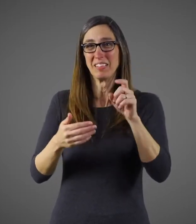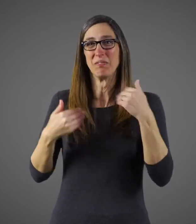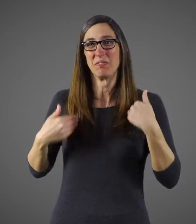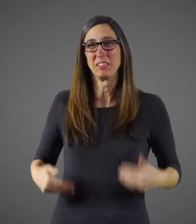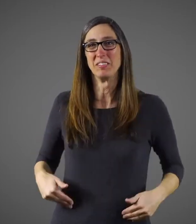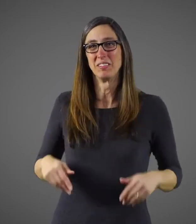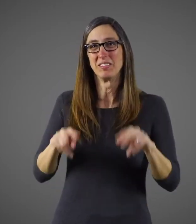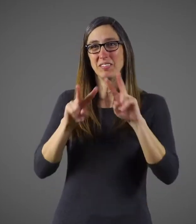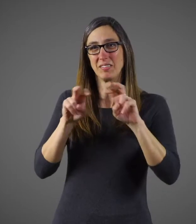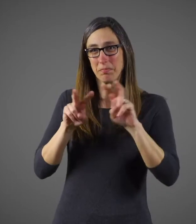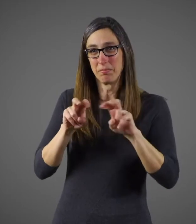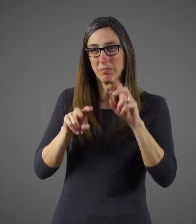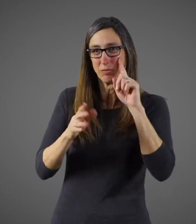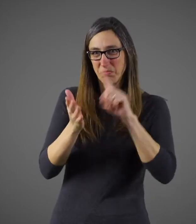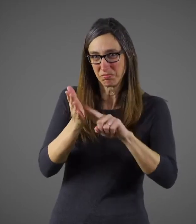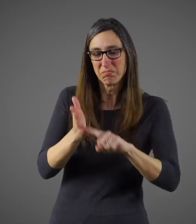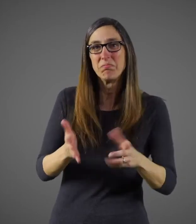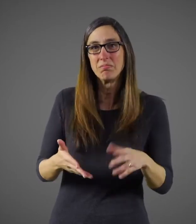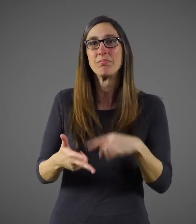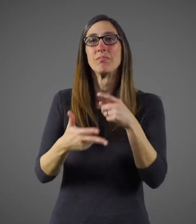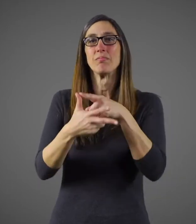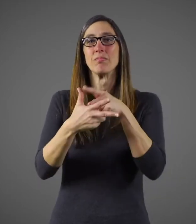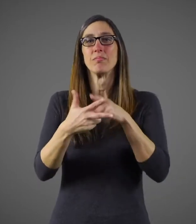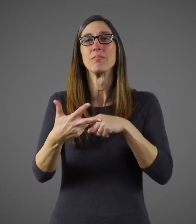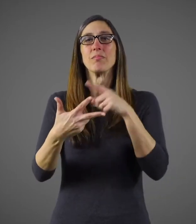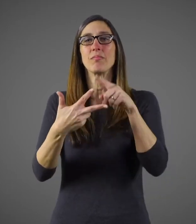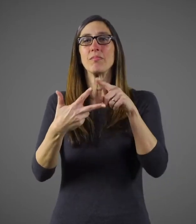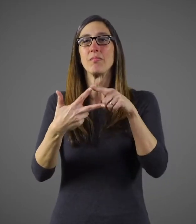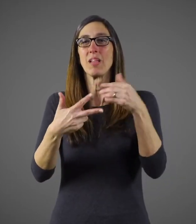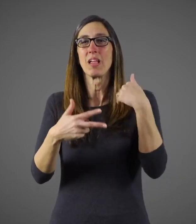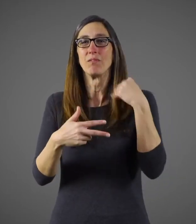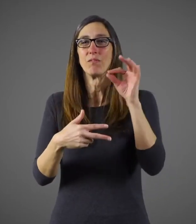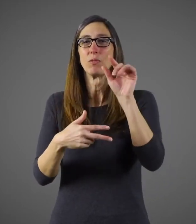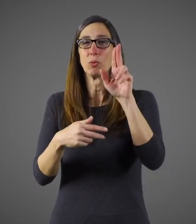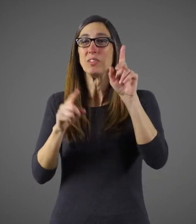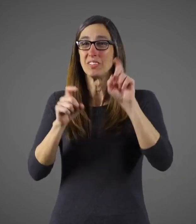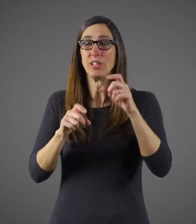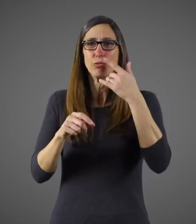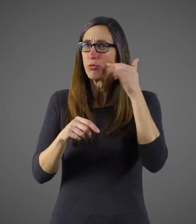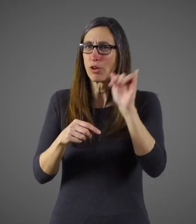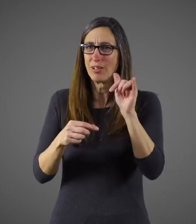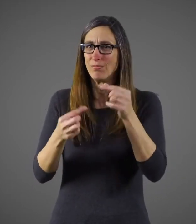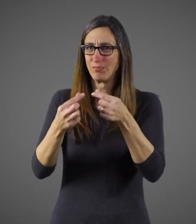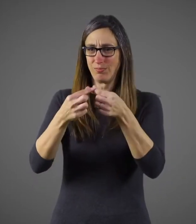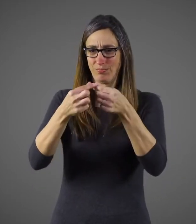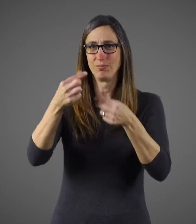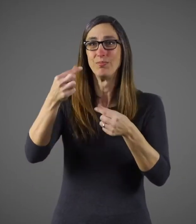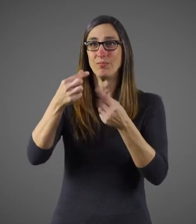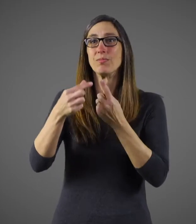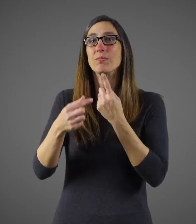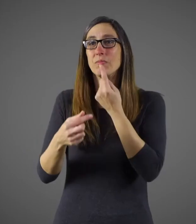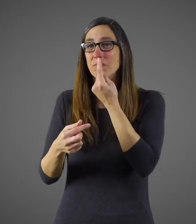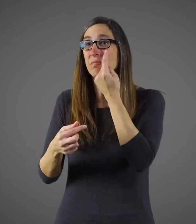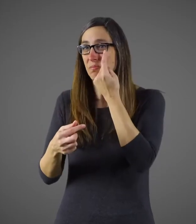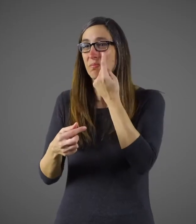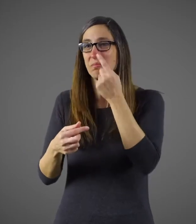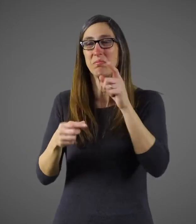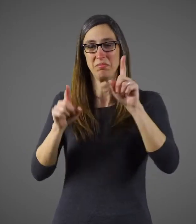A physical exam or to test you for the flu, which means that the doctor will take a